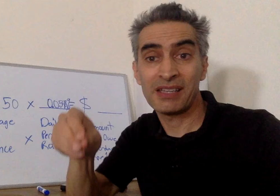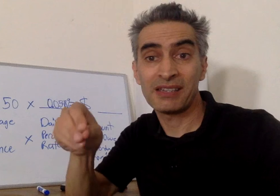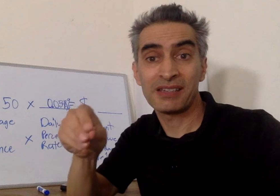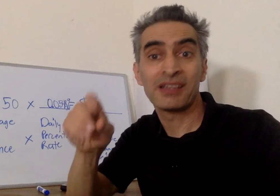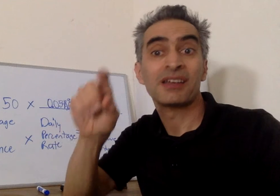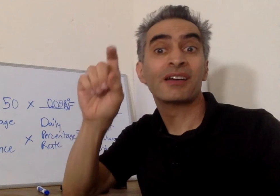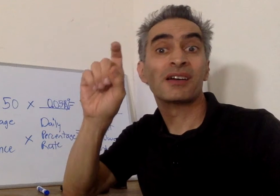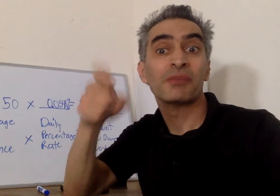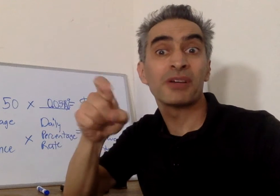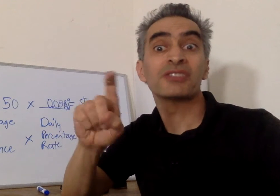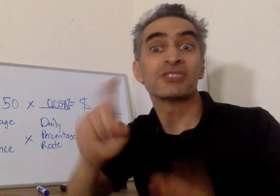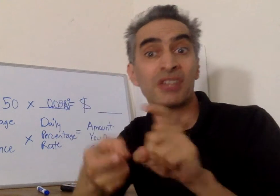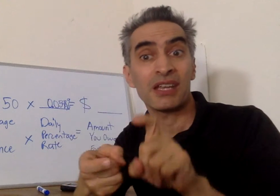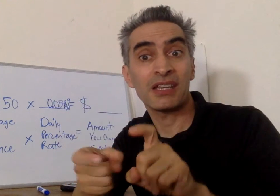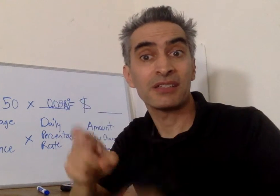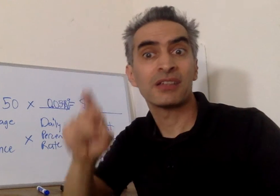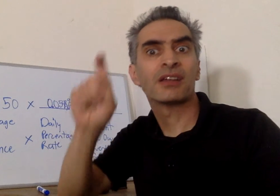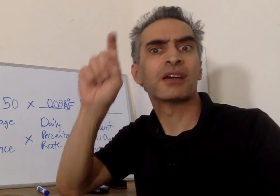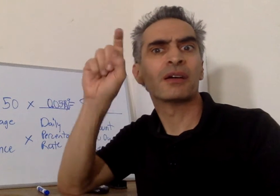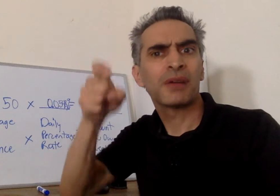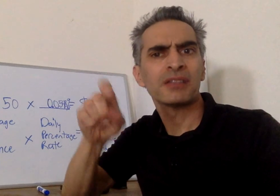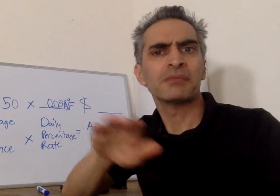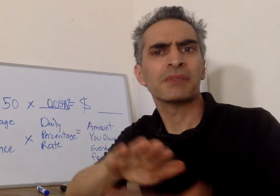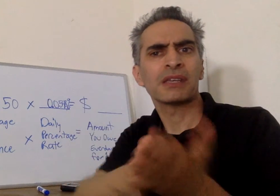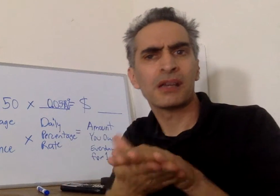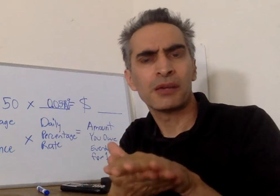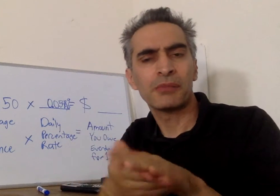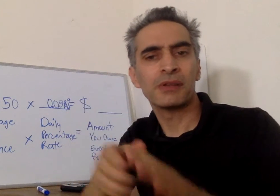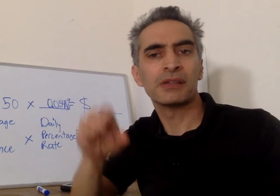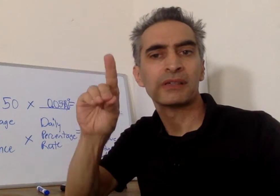this is a percent I gotta change it to a decimal